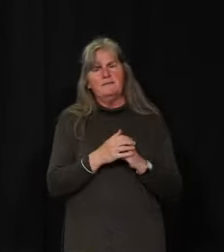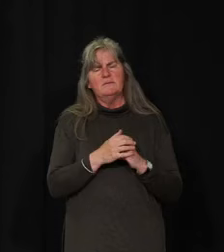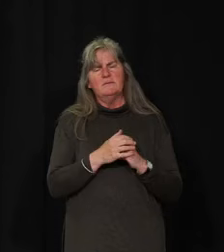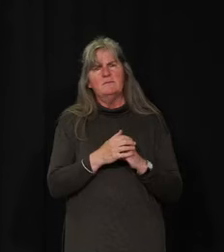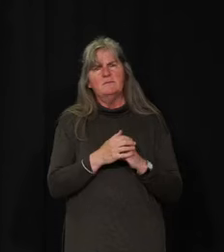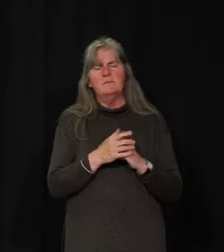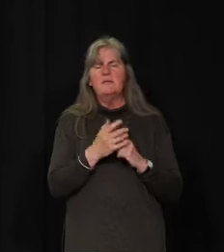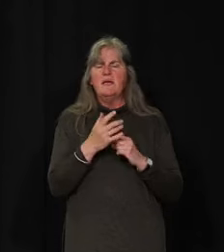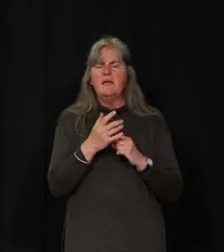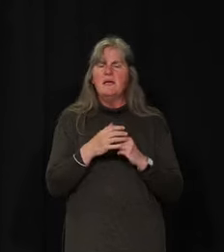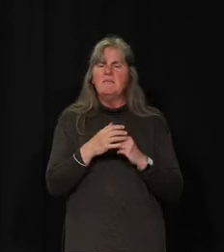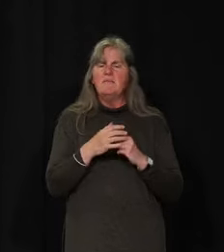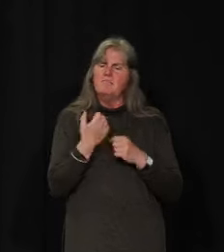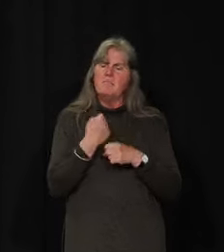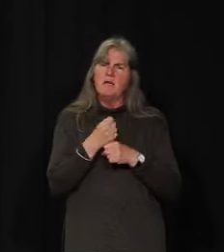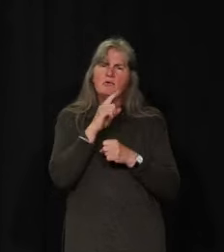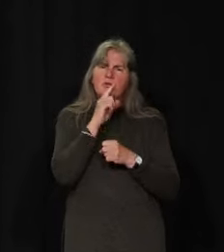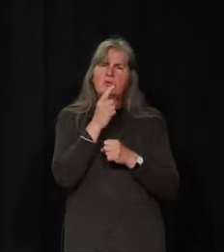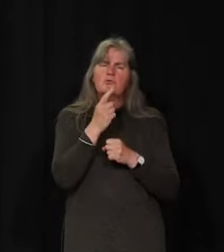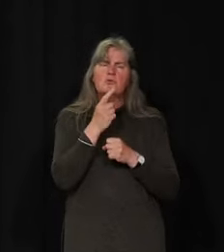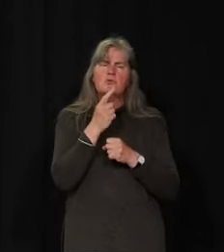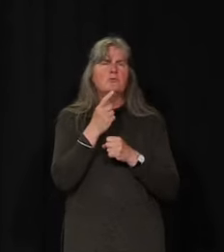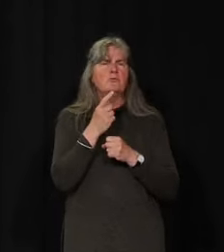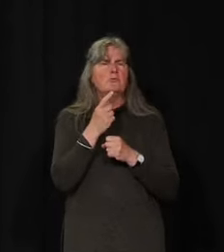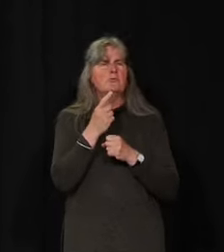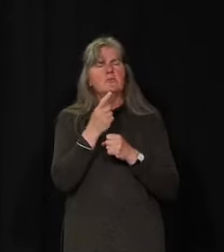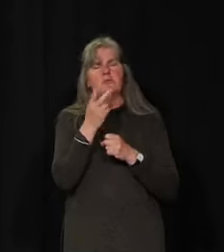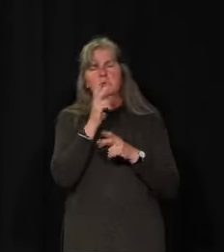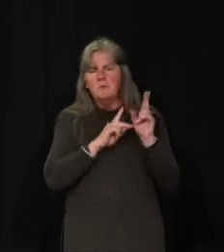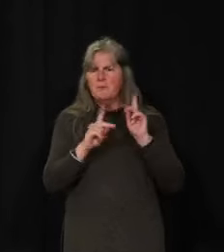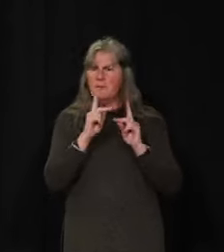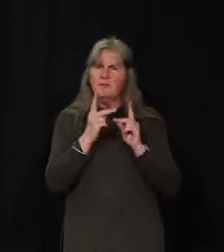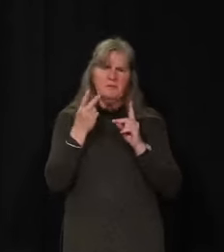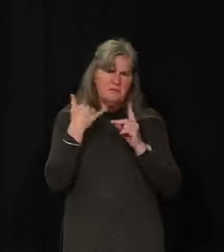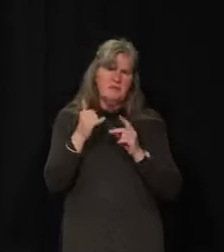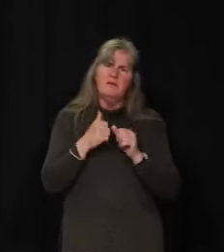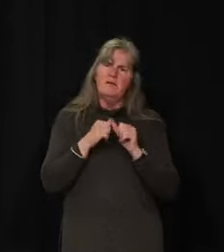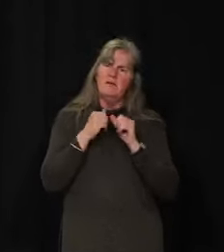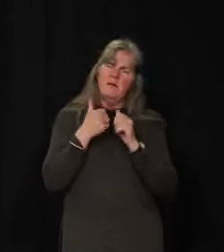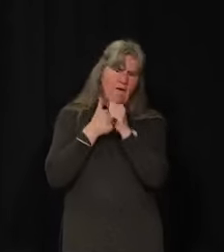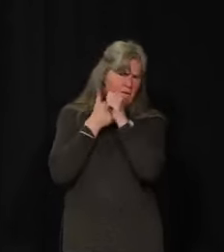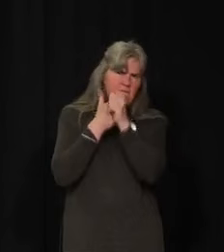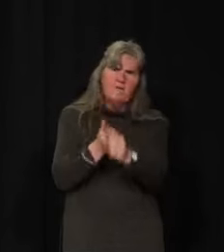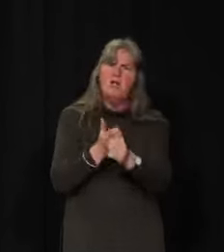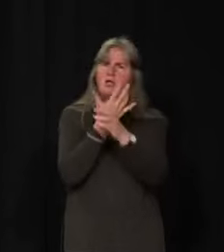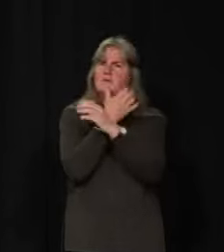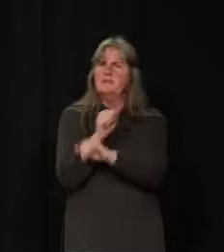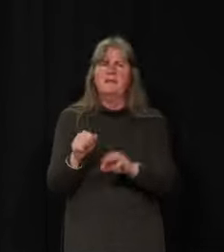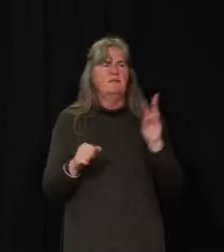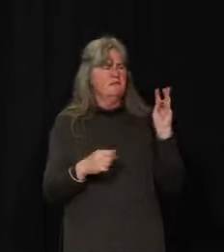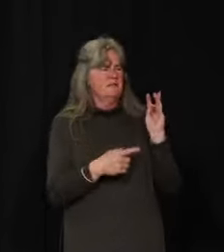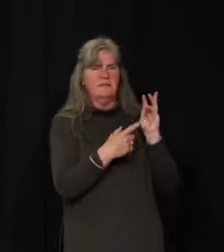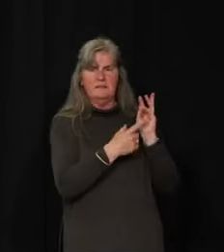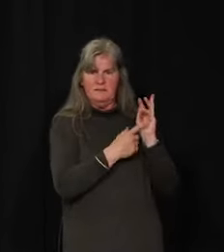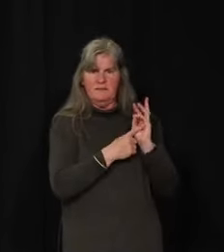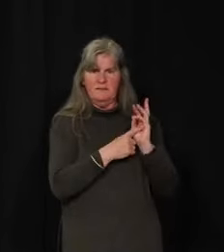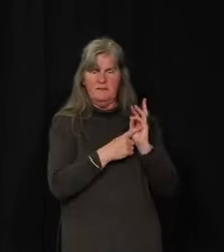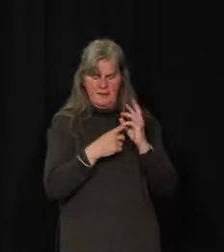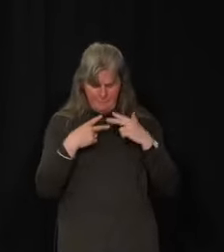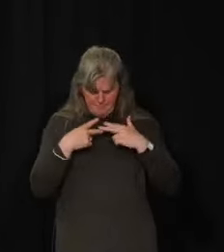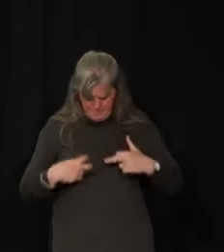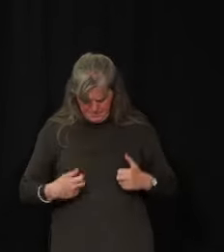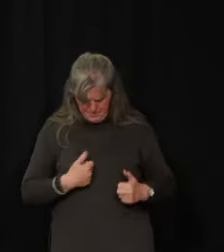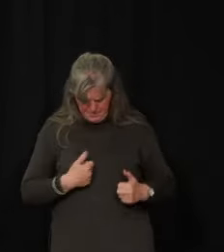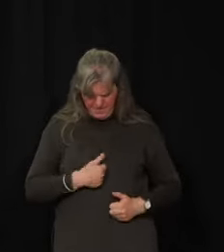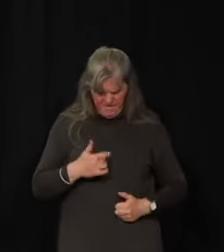point, as we have that conversation, that what's really important now is that people are following the safe six, including monitoring of their own symptoms as